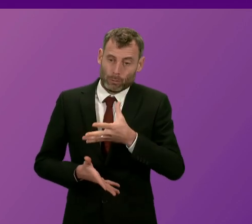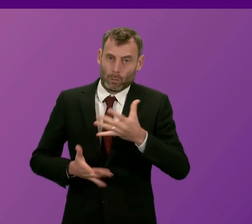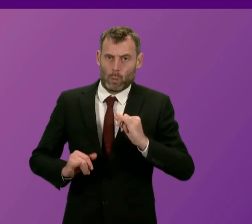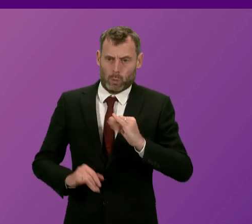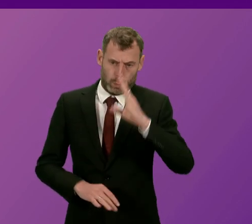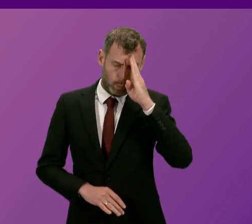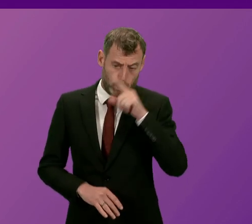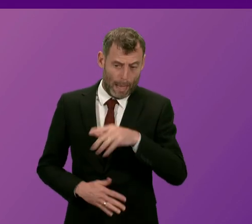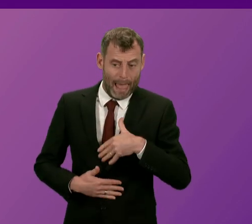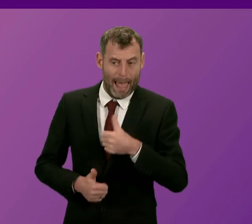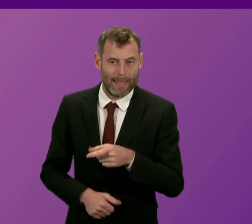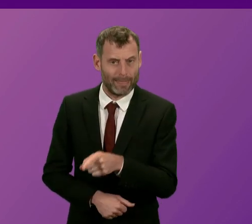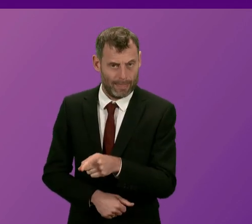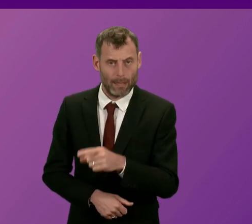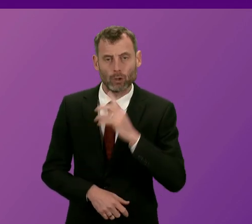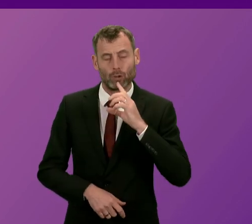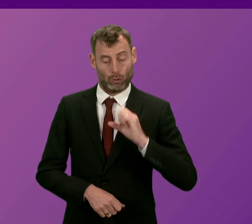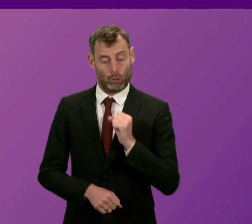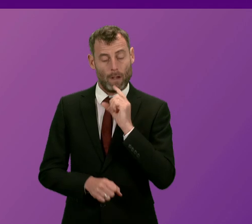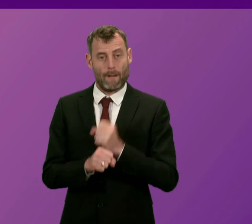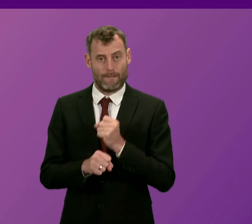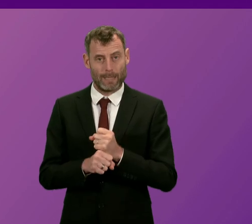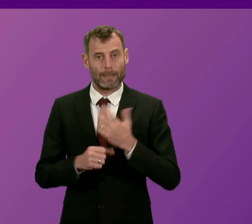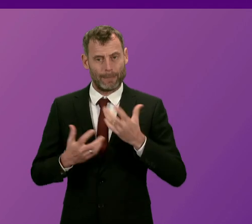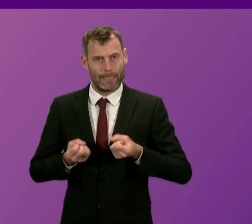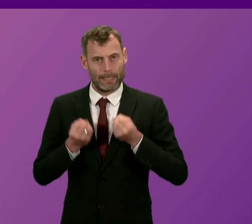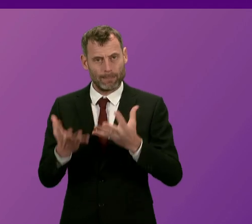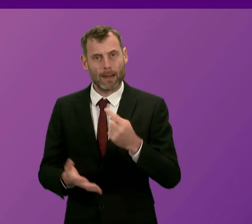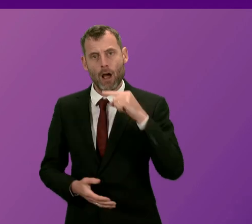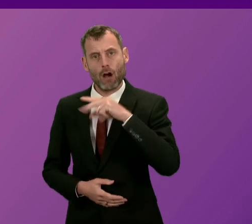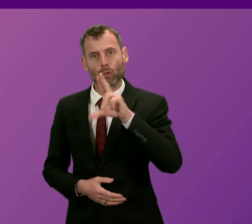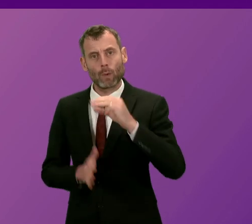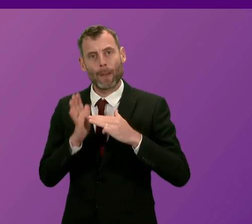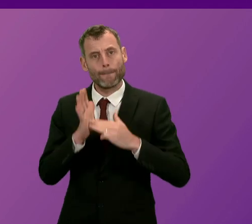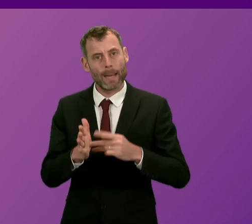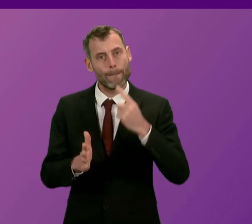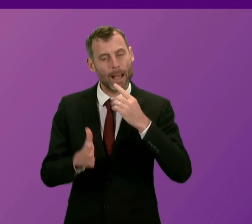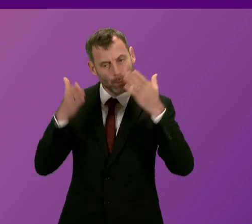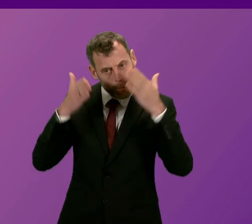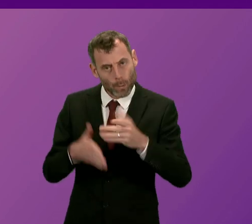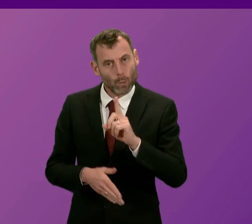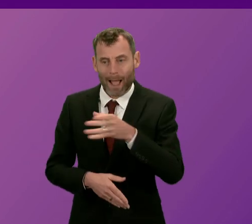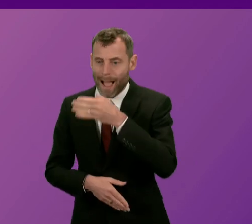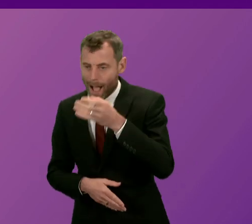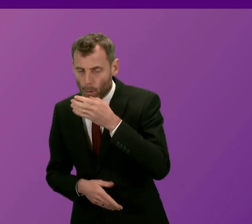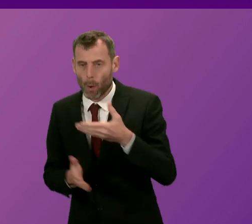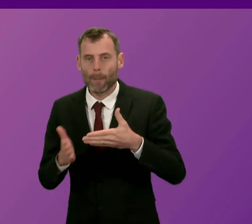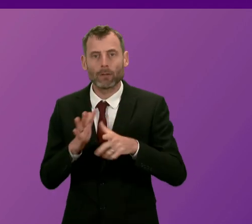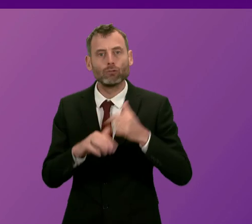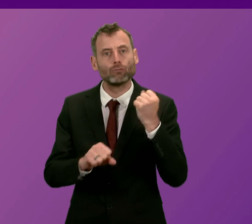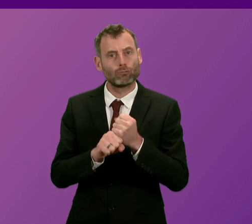Scottish Government provided a sustained record investment of £112 million to alcohol and drug partnerships this year.